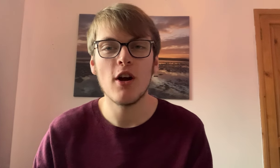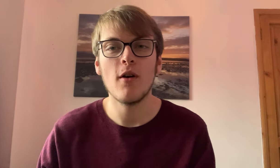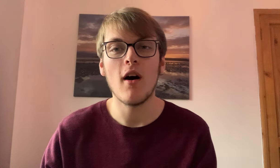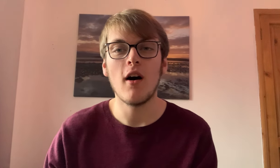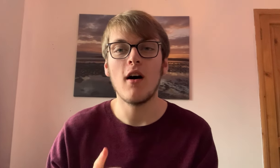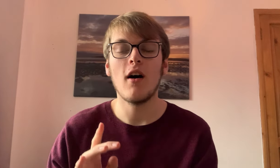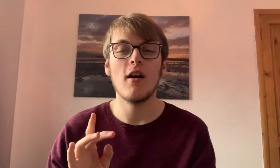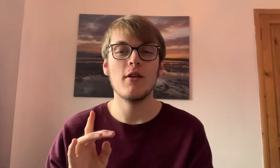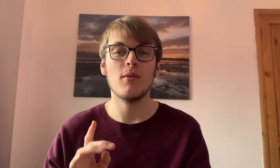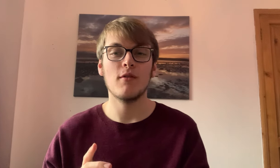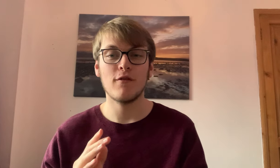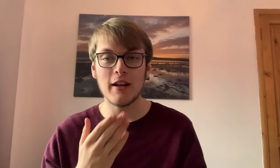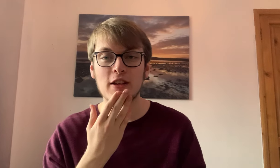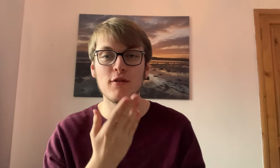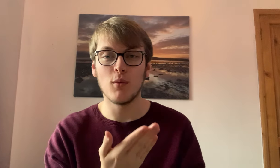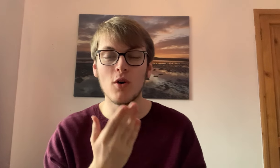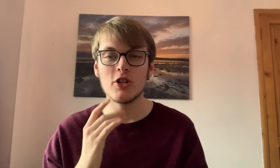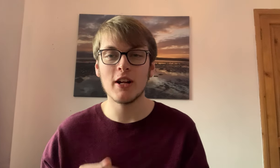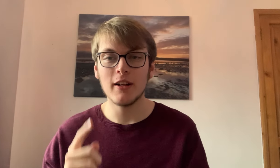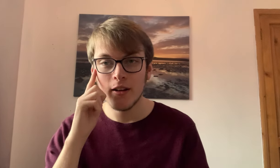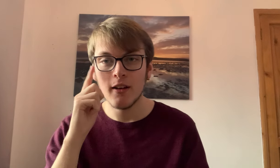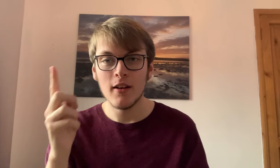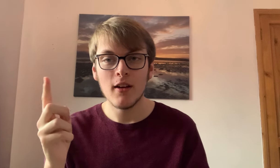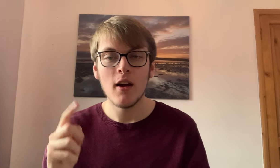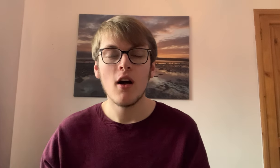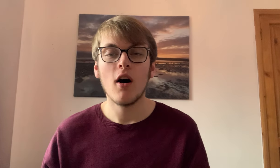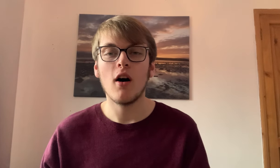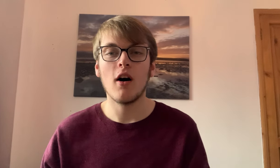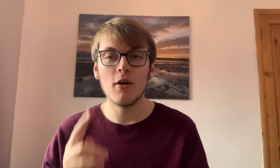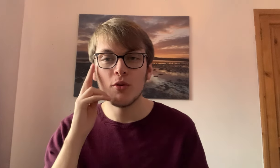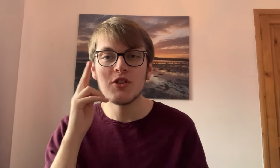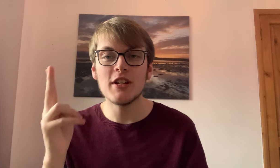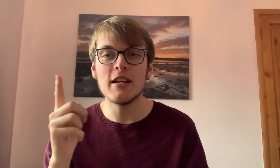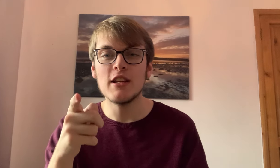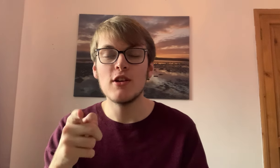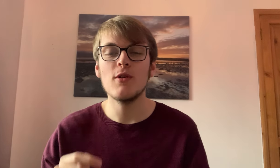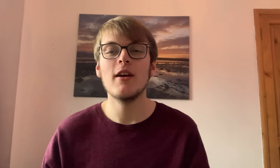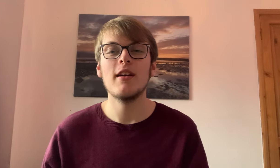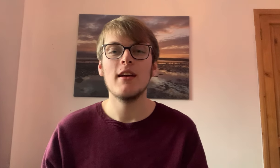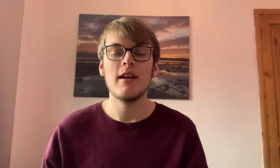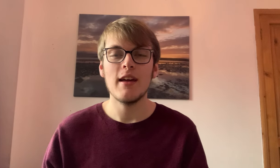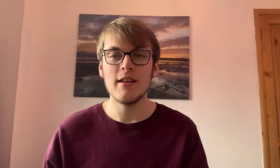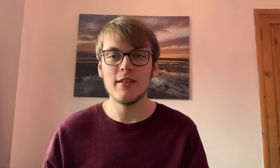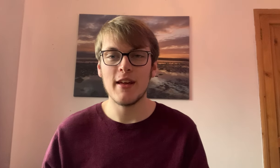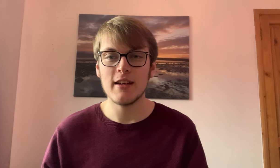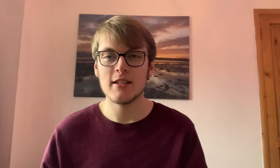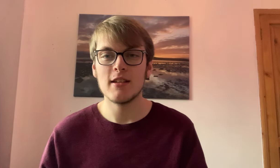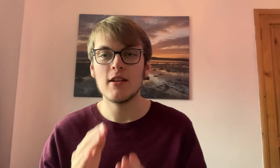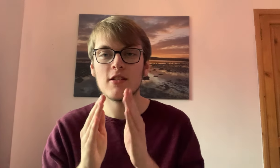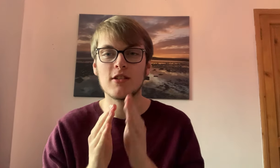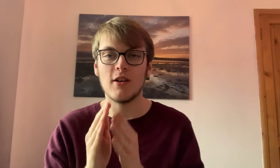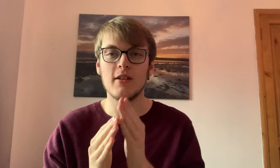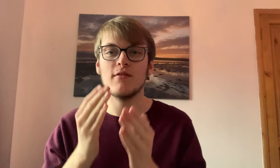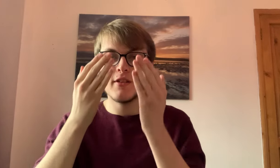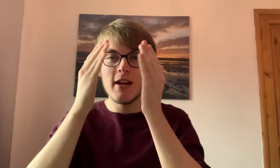So, I, thank you for watching. I will see you in the next sign of the day.